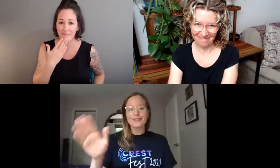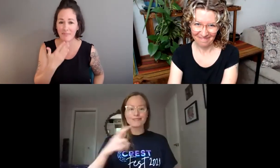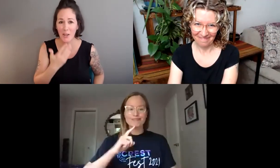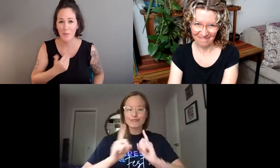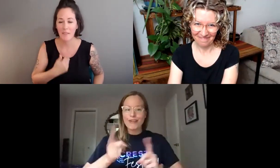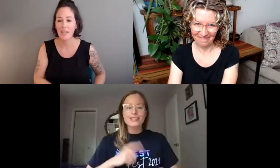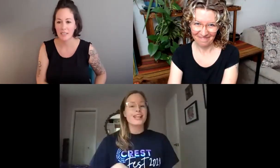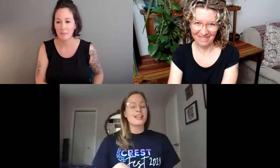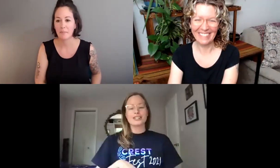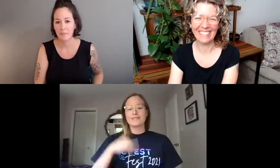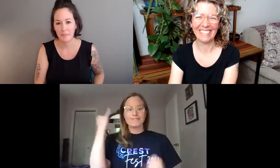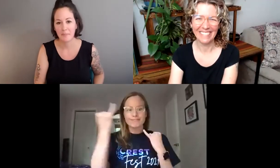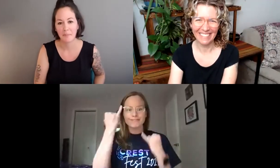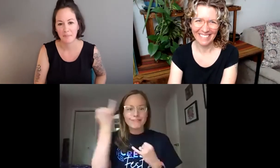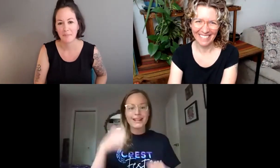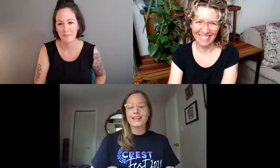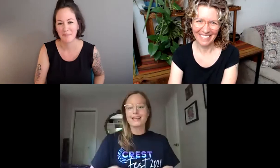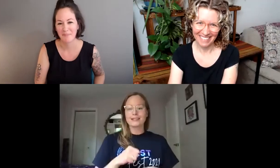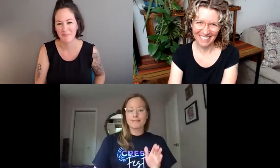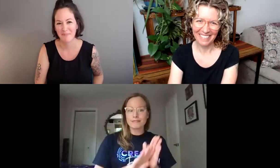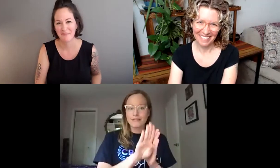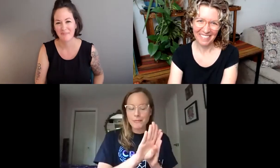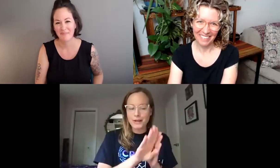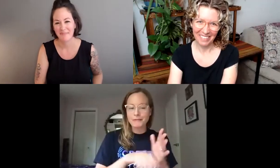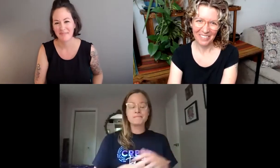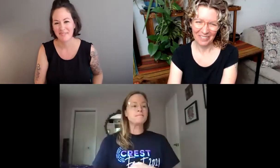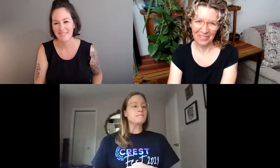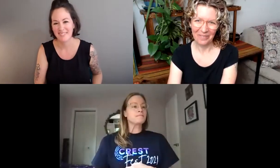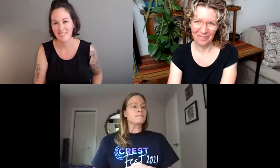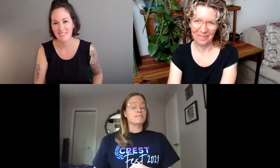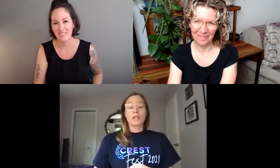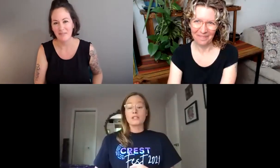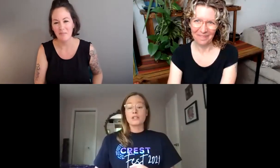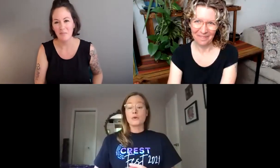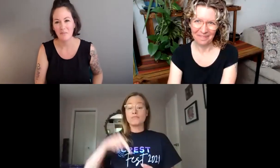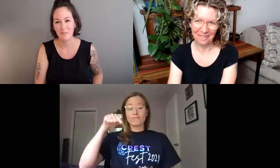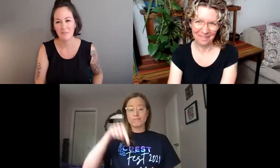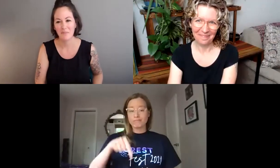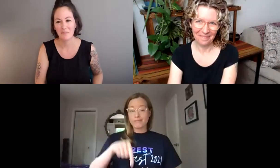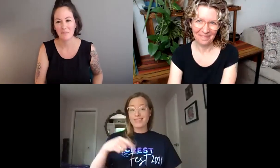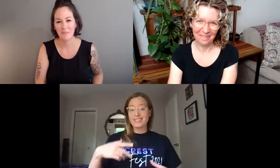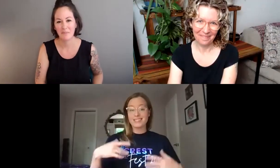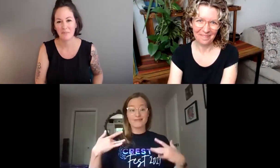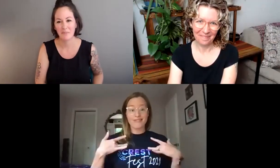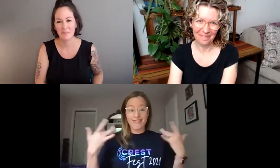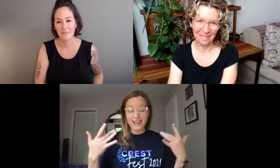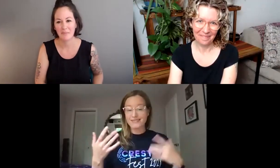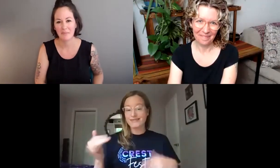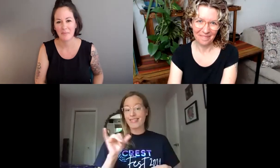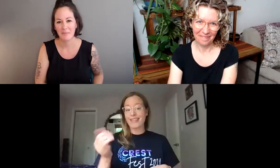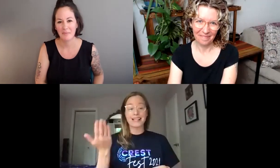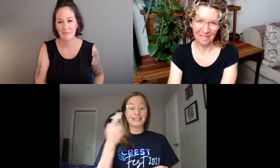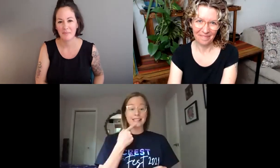allowing us to get an inside glimpse of your conversation, the ideas you're having and what you're working on and what's in development.